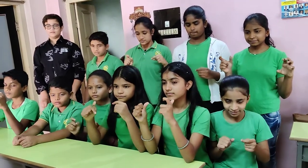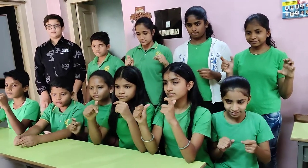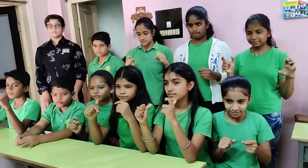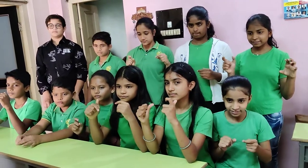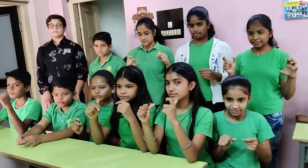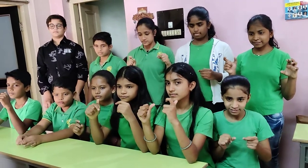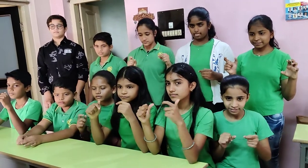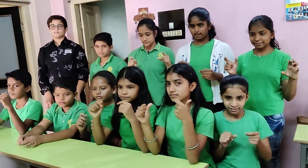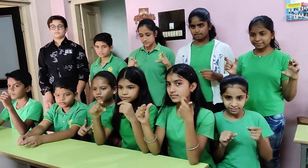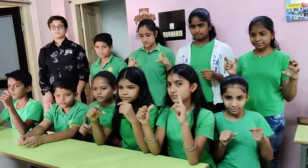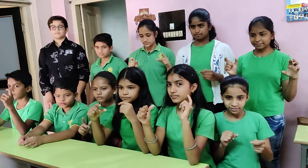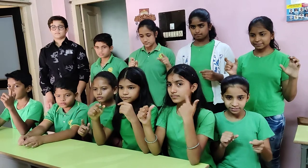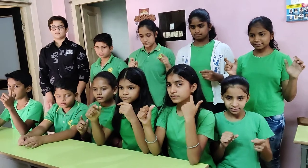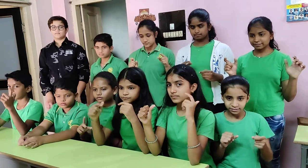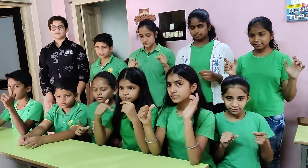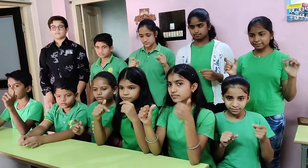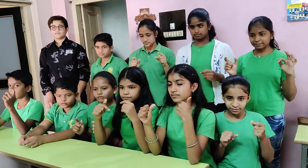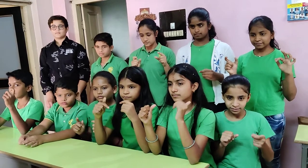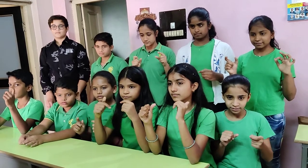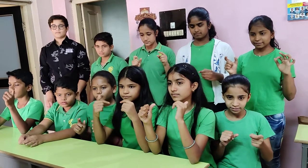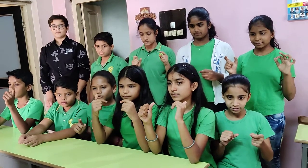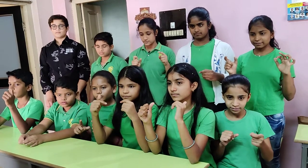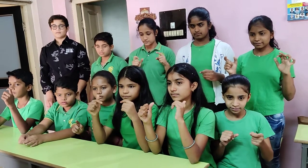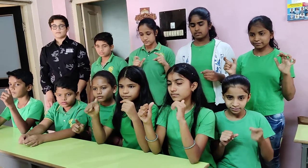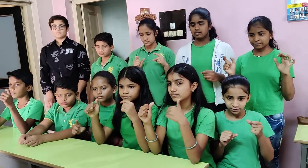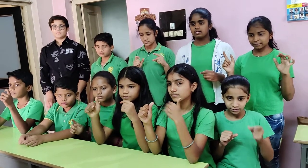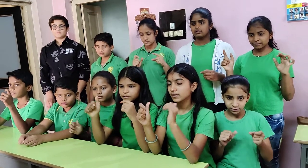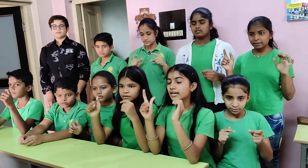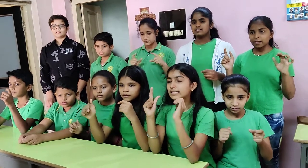8,976. That is?